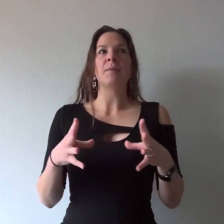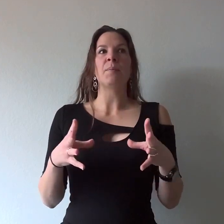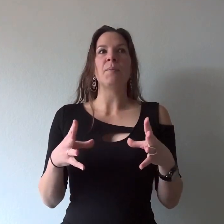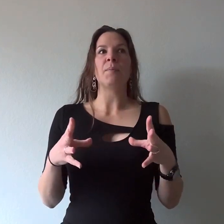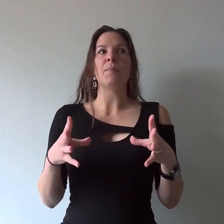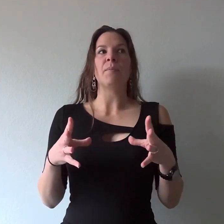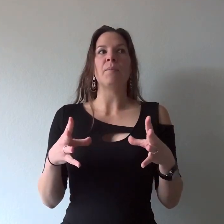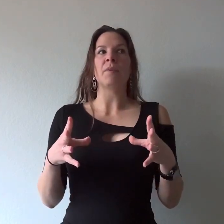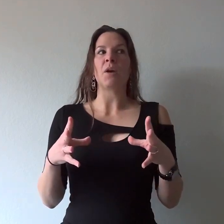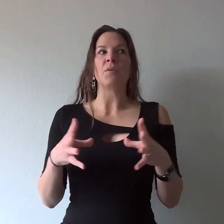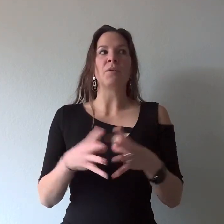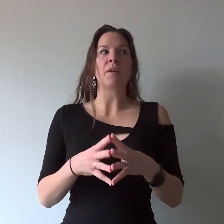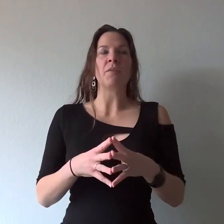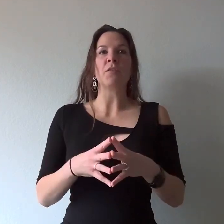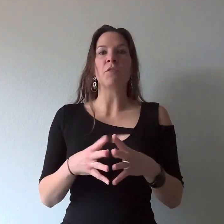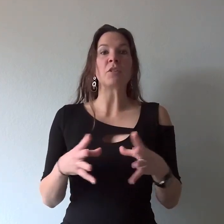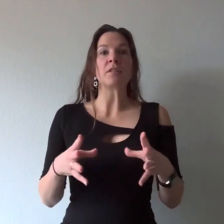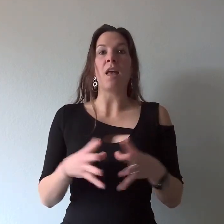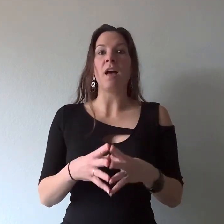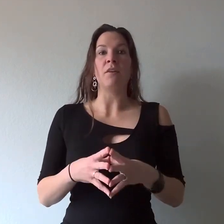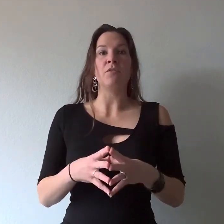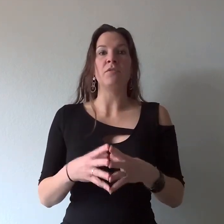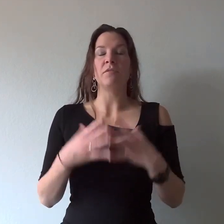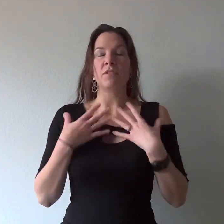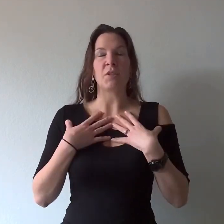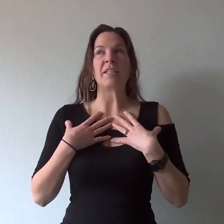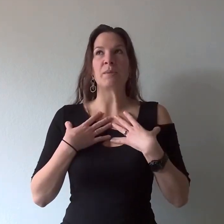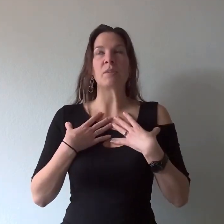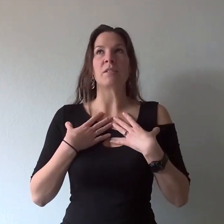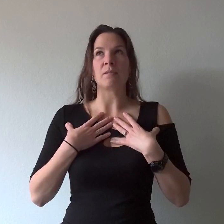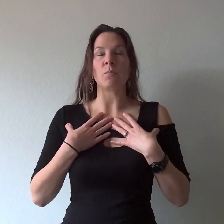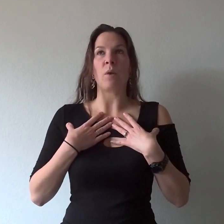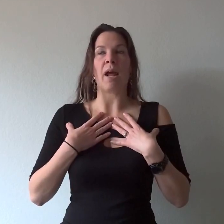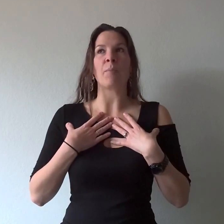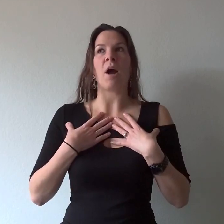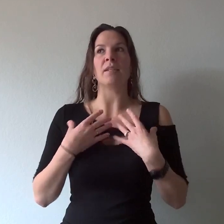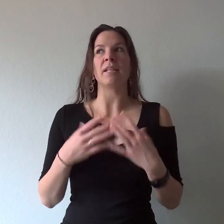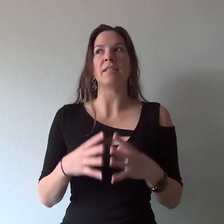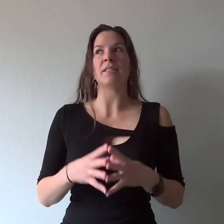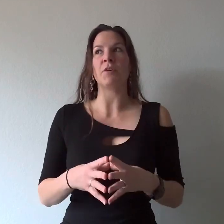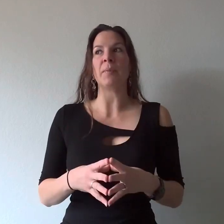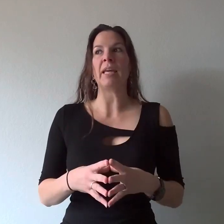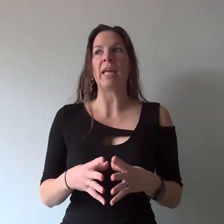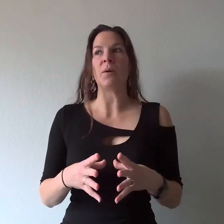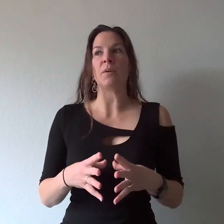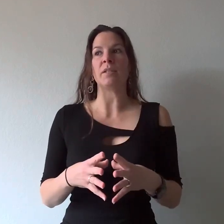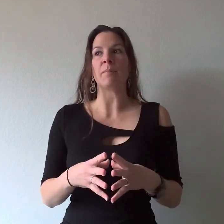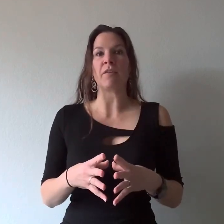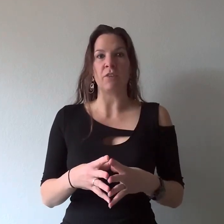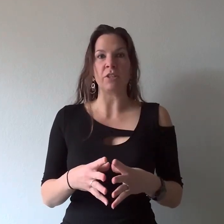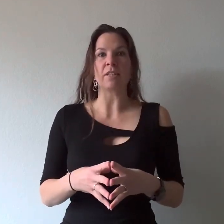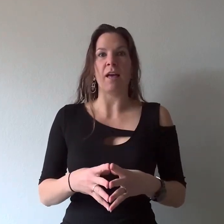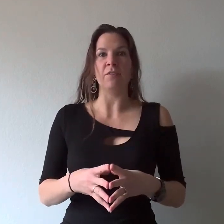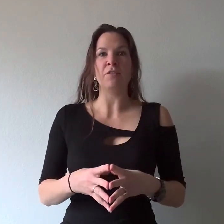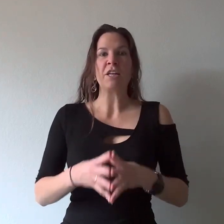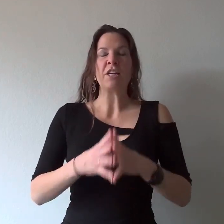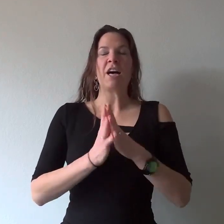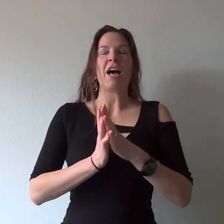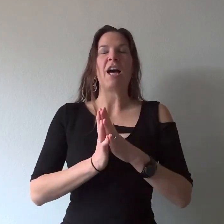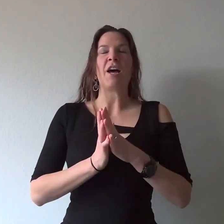you know if your first love so this was what I processed for me it was my first love um